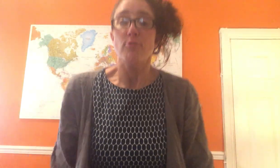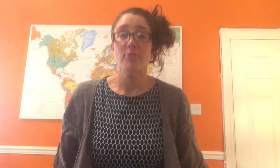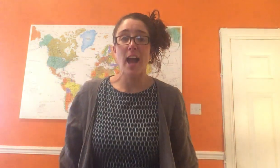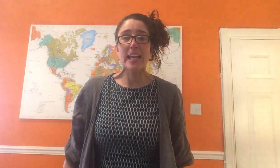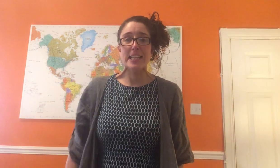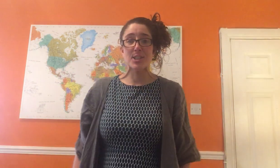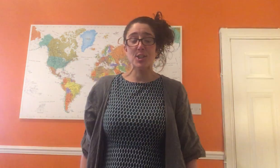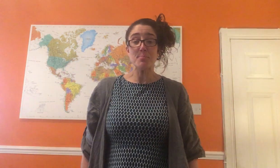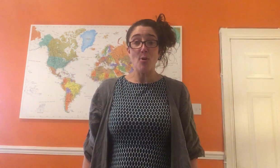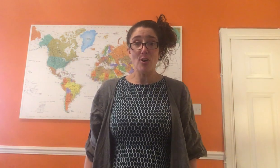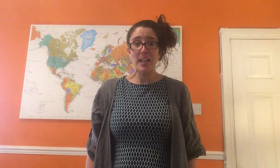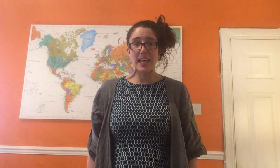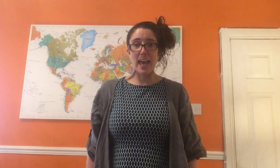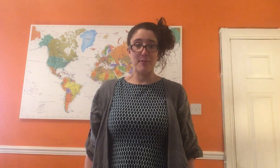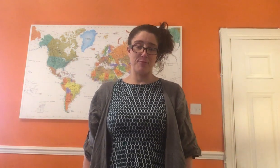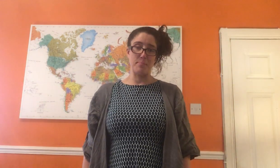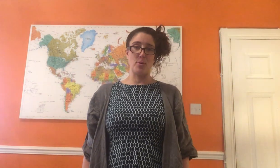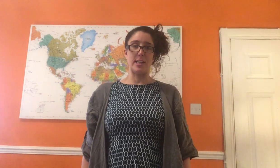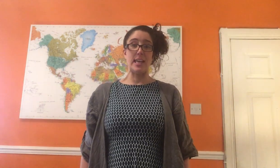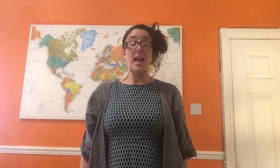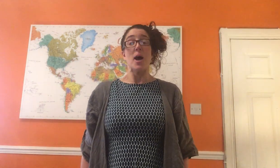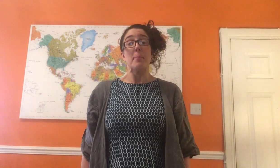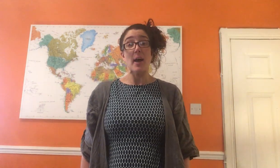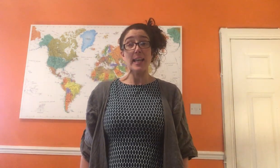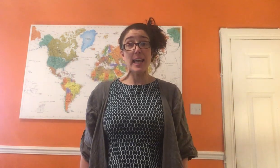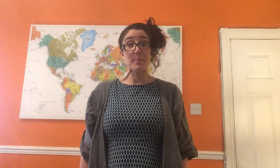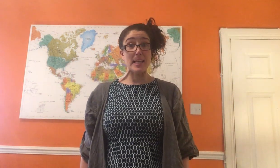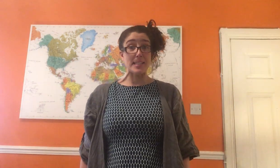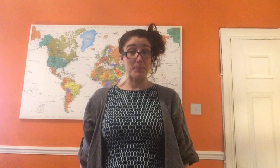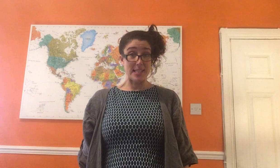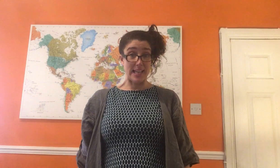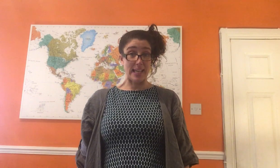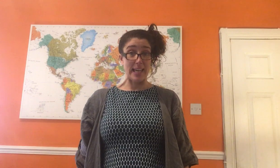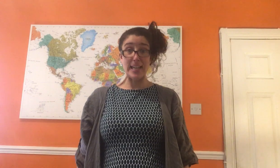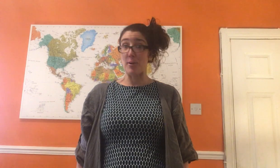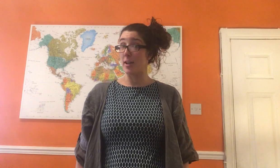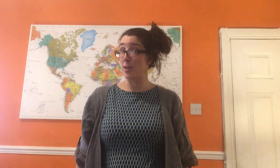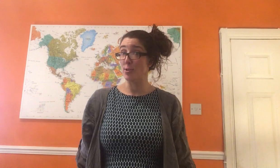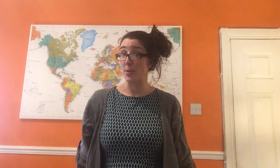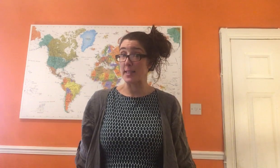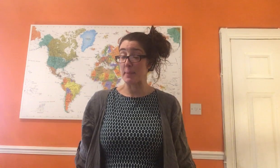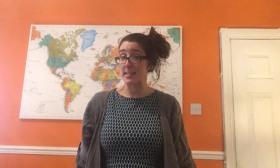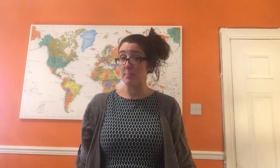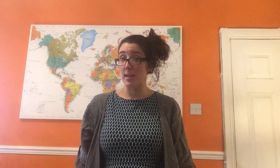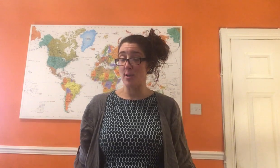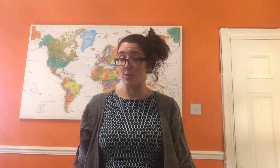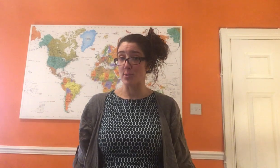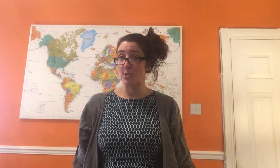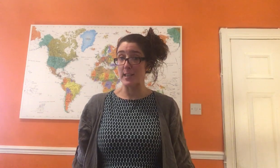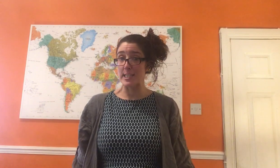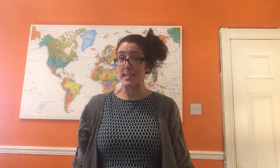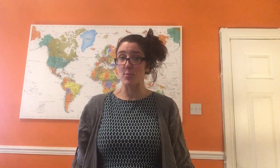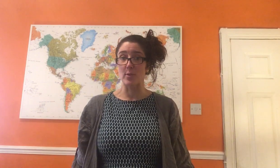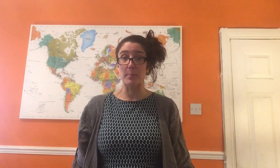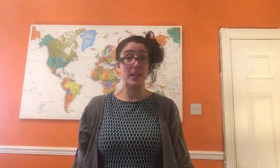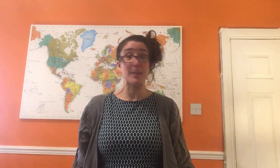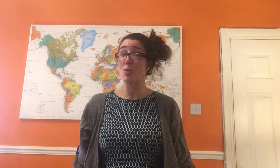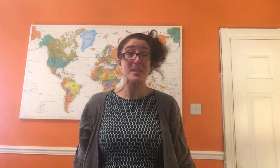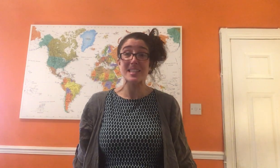Right, good morning everybody. My name is Mrs. Leckie. Now I know you're not expecting me on your screens this morning because I'm not Mrs.